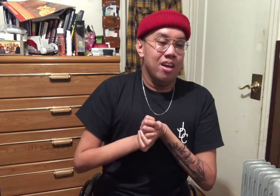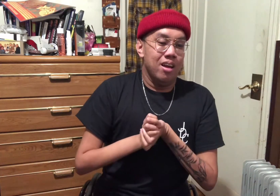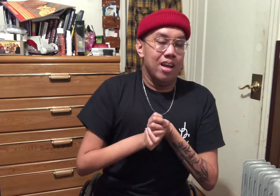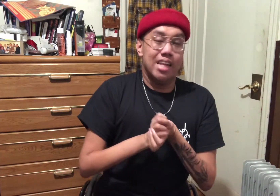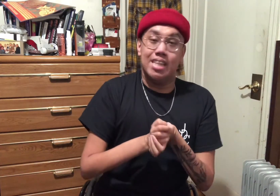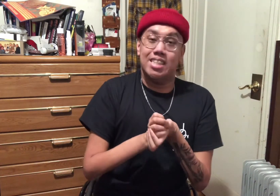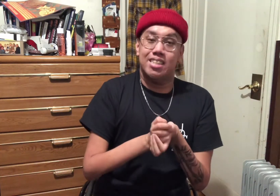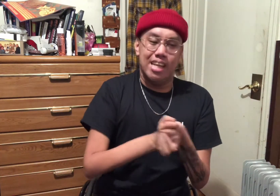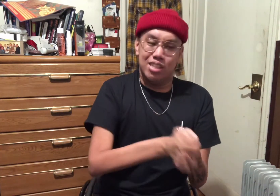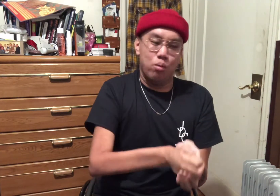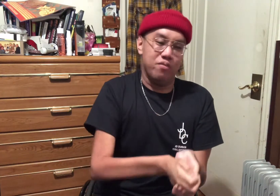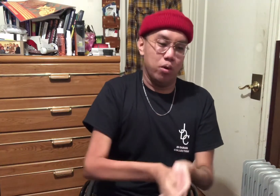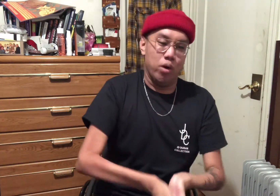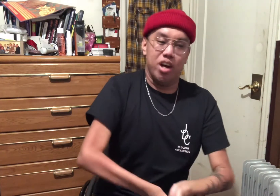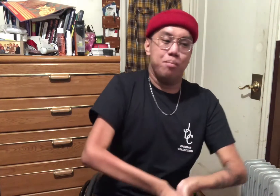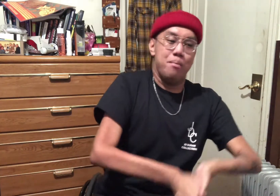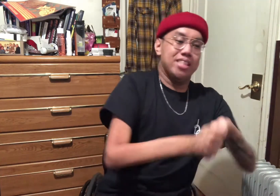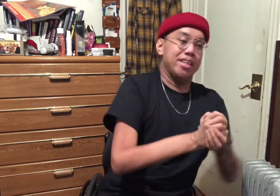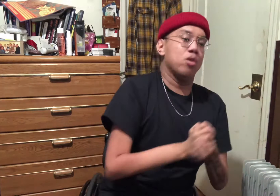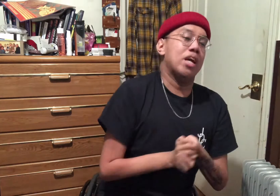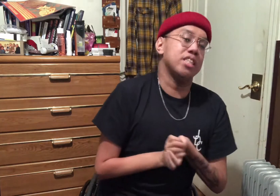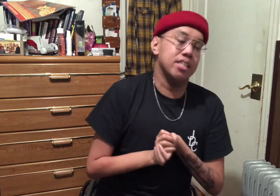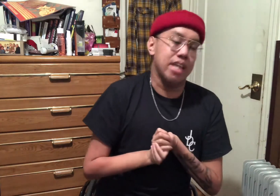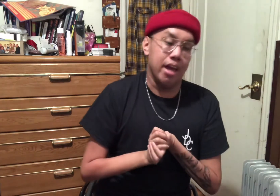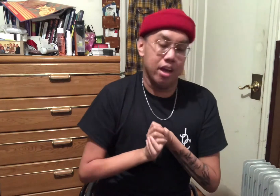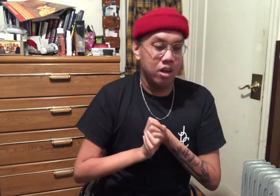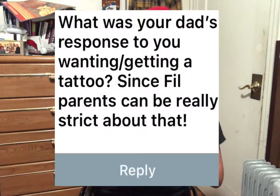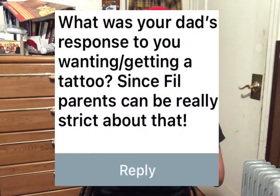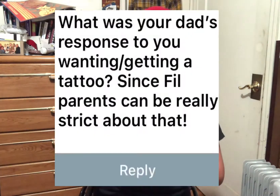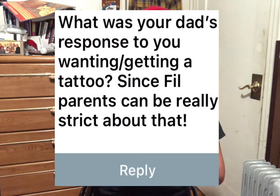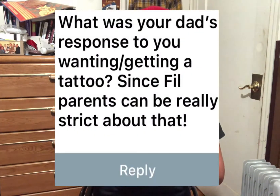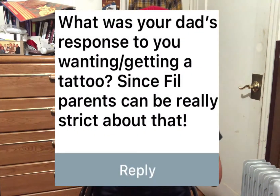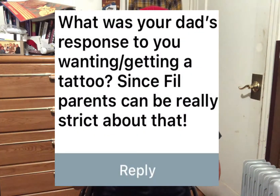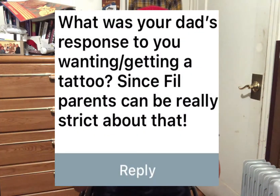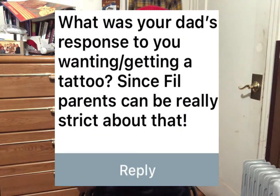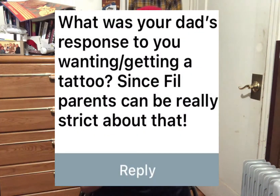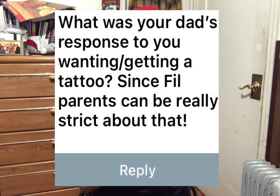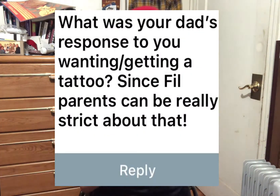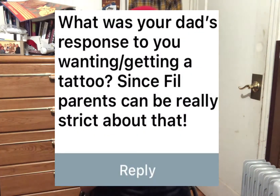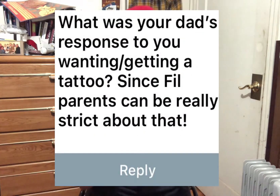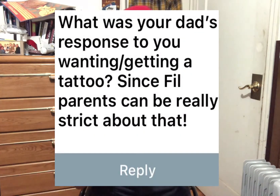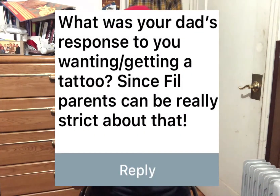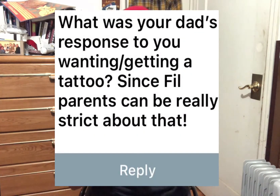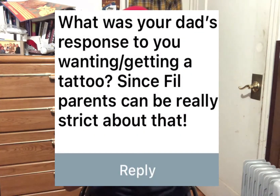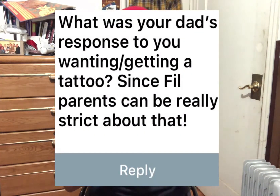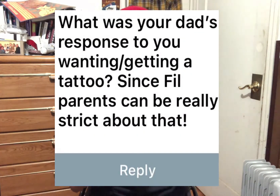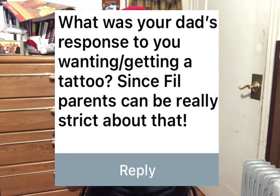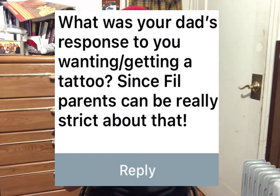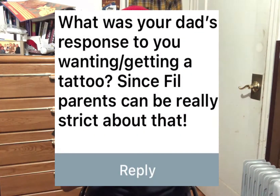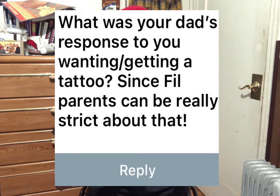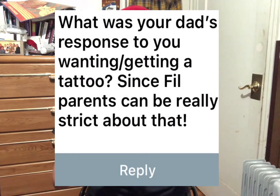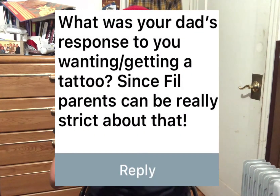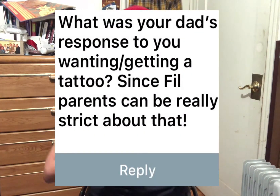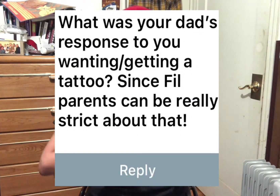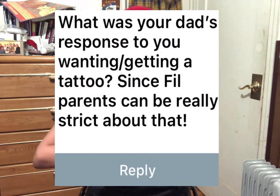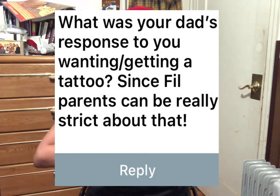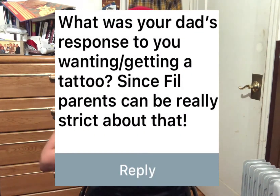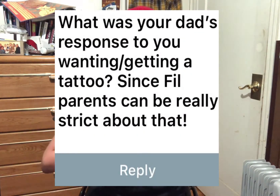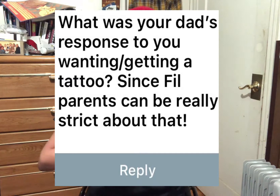This isn't word for word, but basically the question is saying, What did your dad think about you getting tattoos, especially